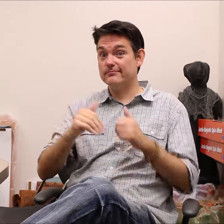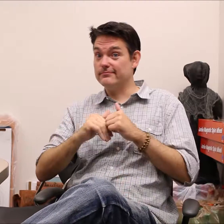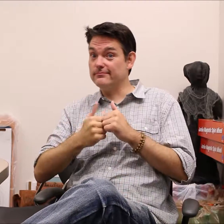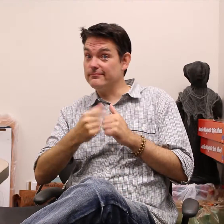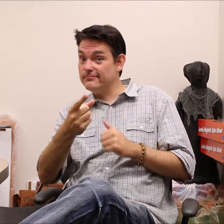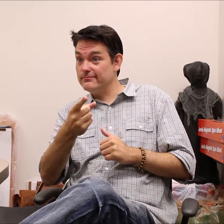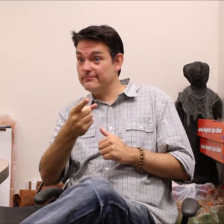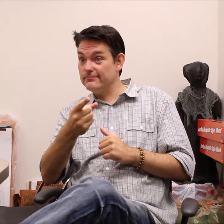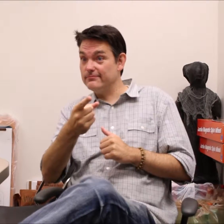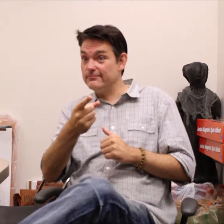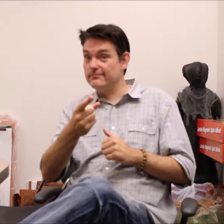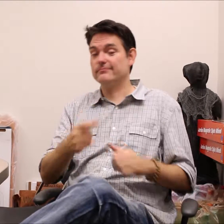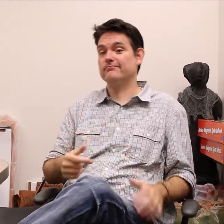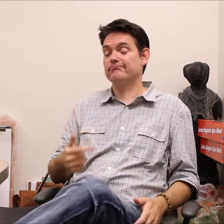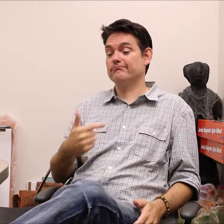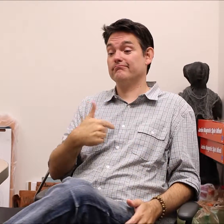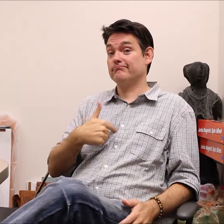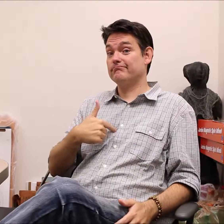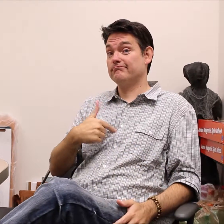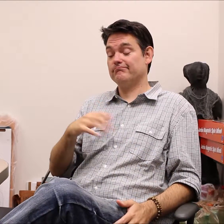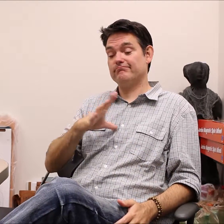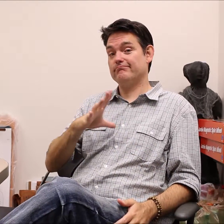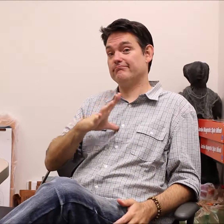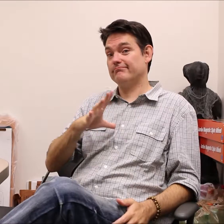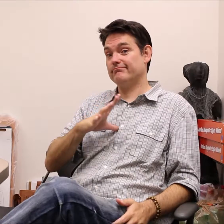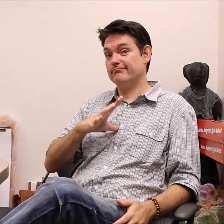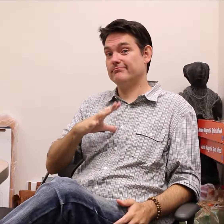Hello, how are you? I'm fine.